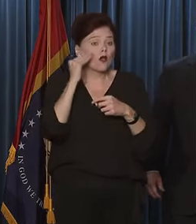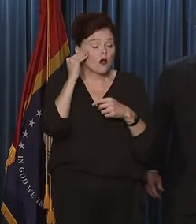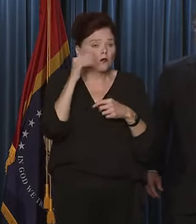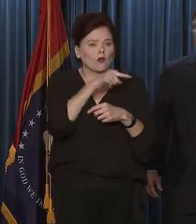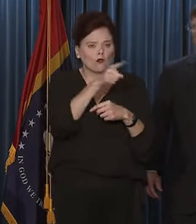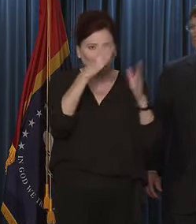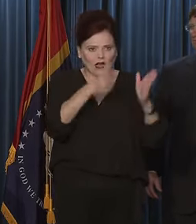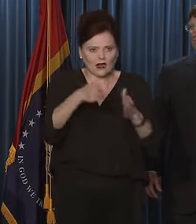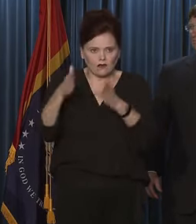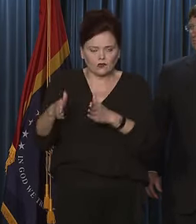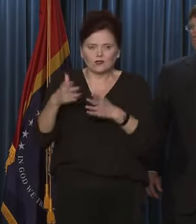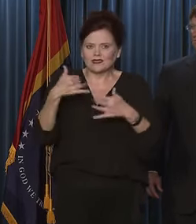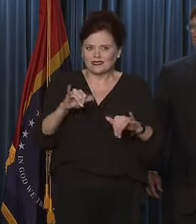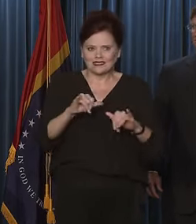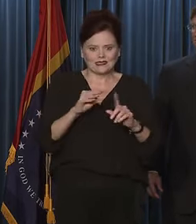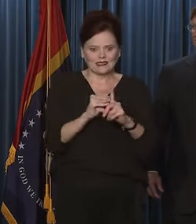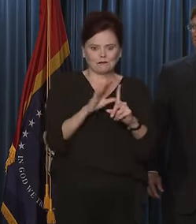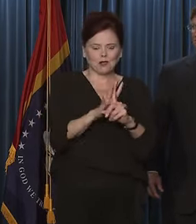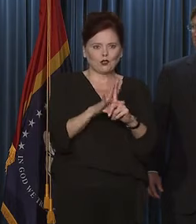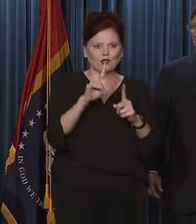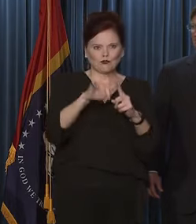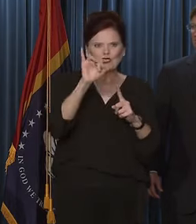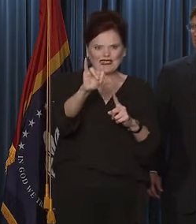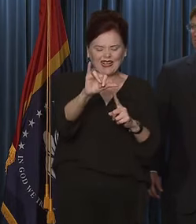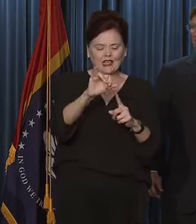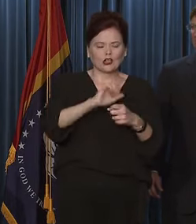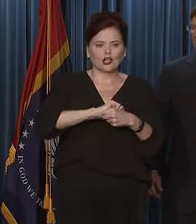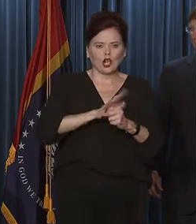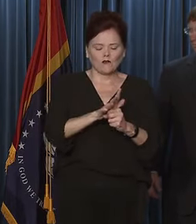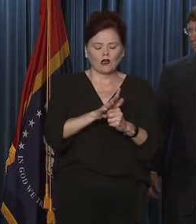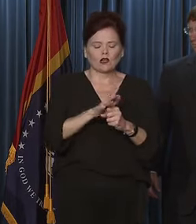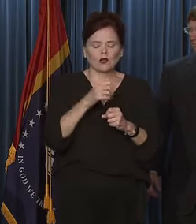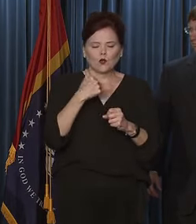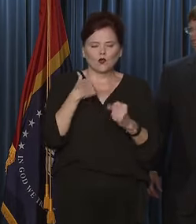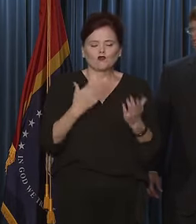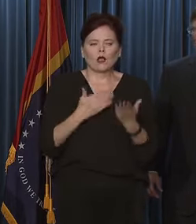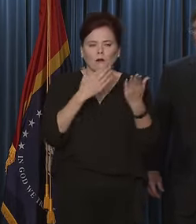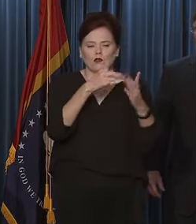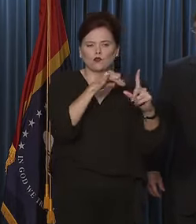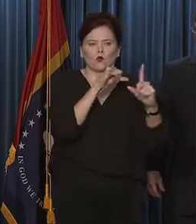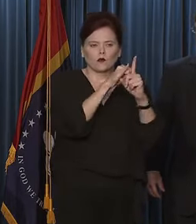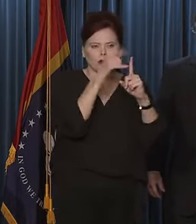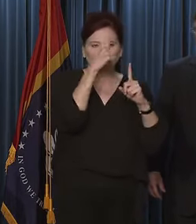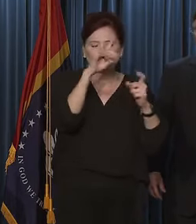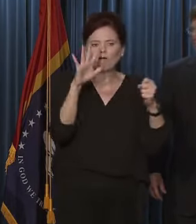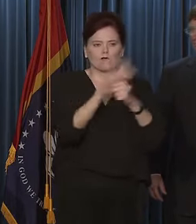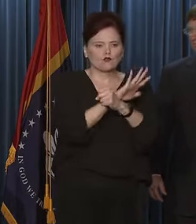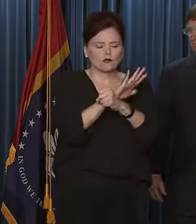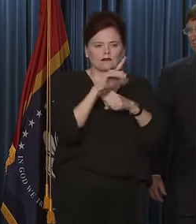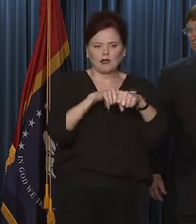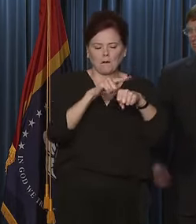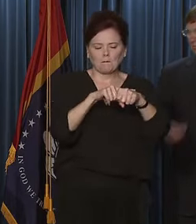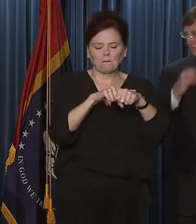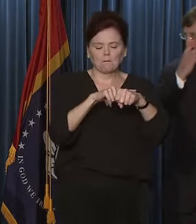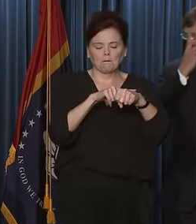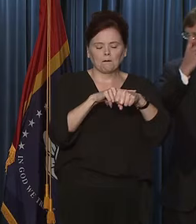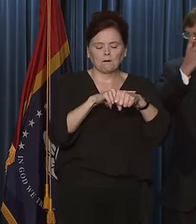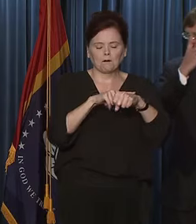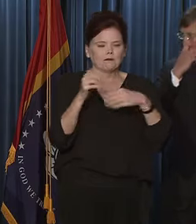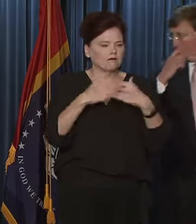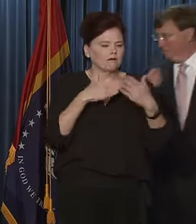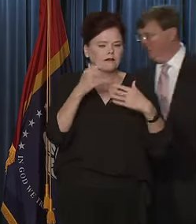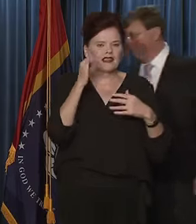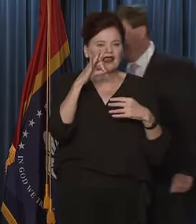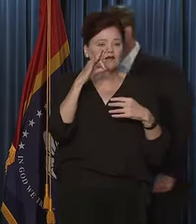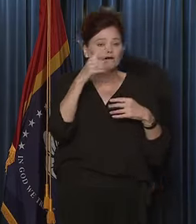those individuals are still exposed to COVID. And we recommend that they quarantine for that full period, even if it's of a